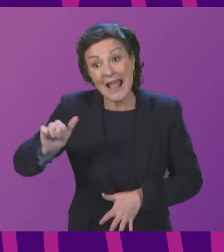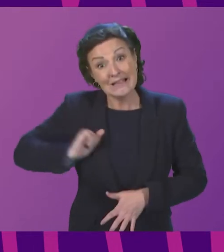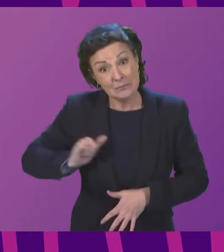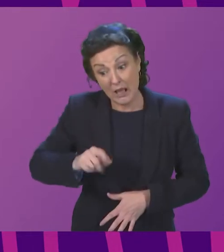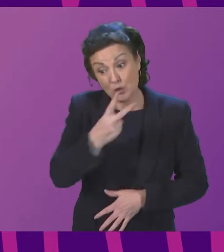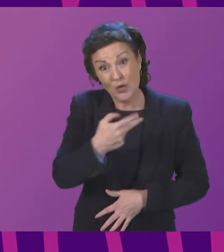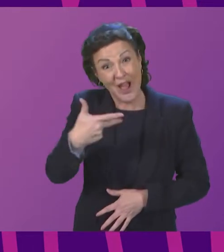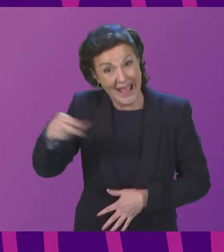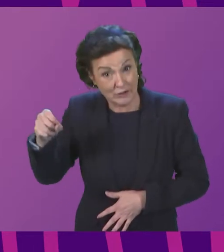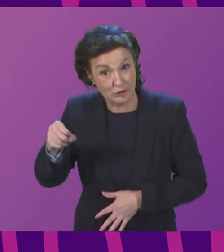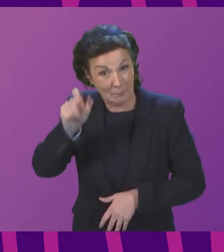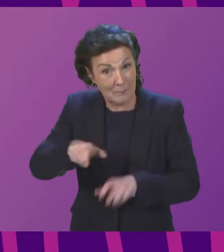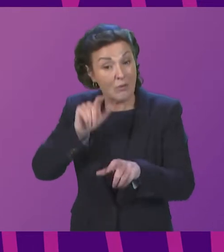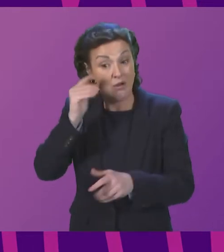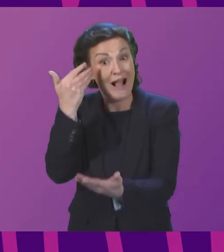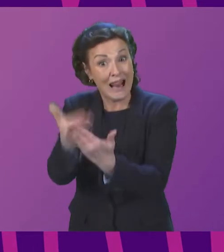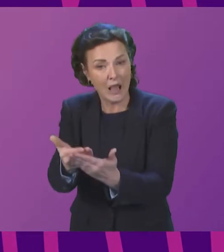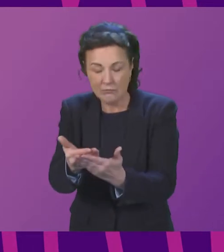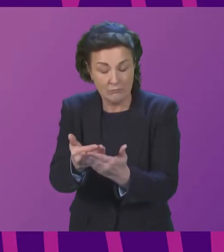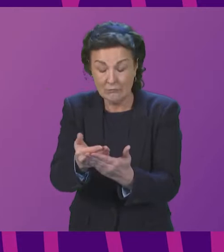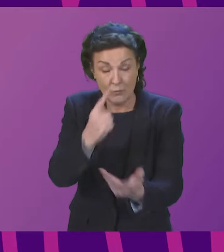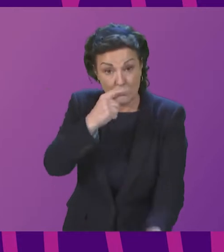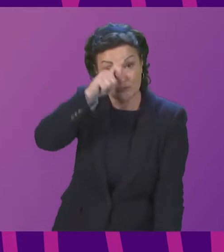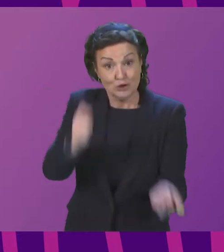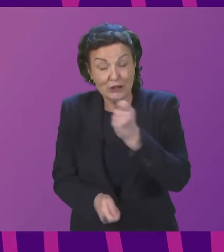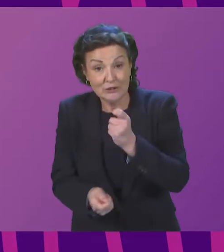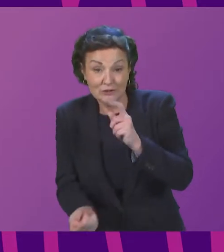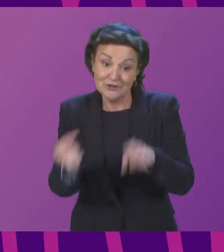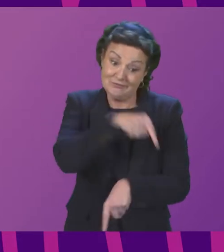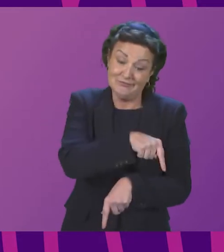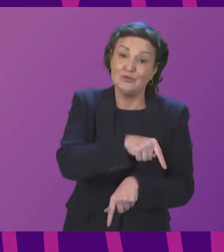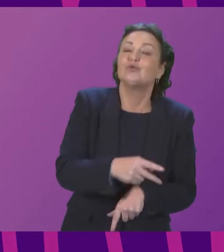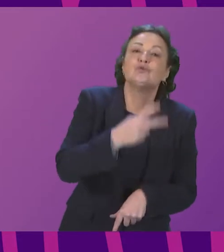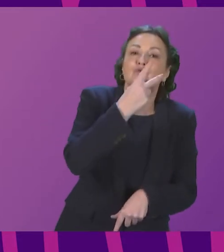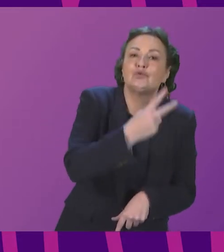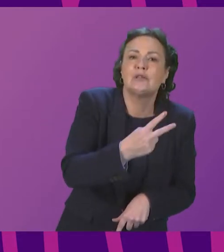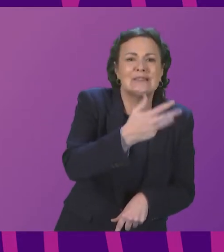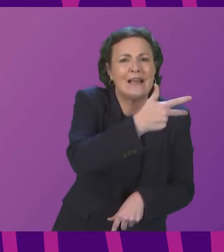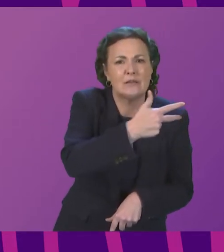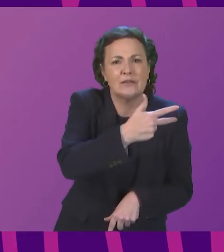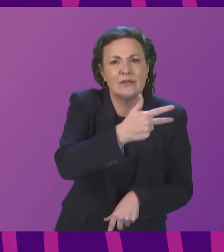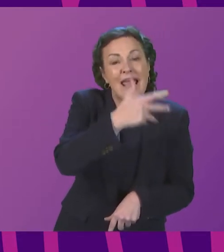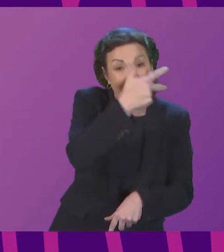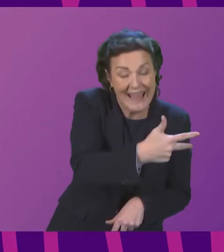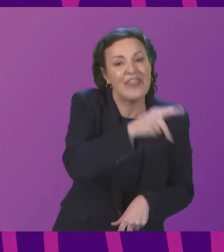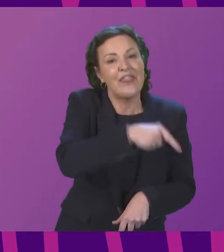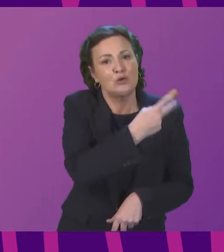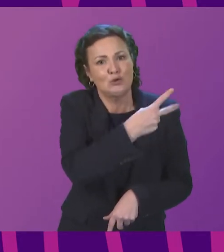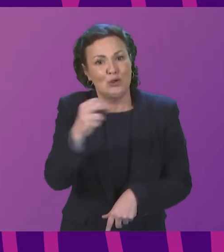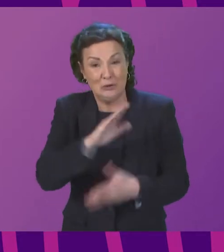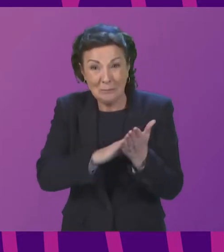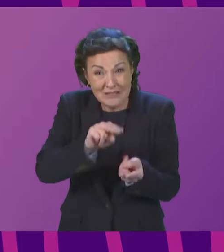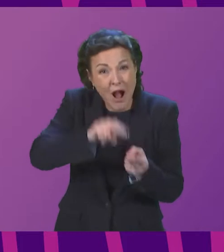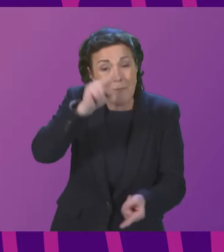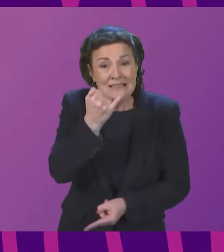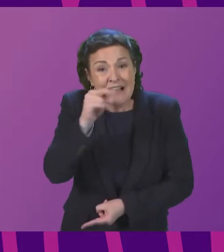to approximately 8,200 under the new definition. I mean, a whopping increase. And it